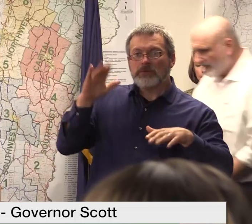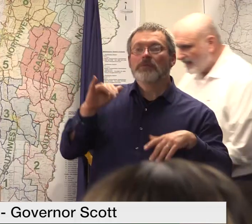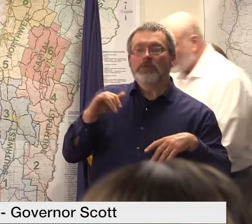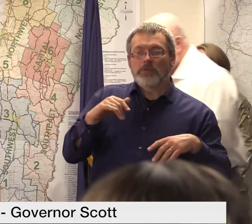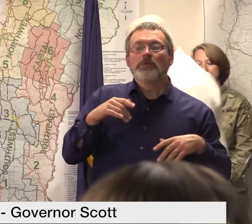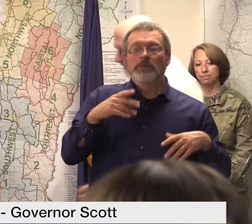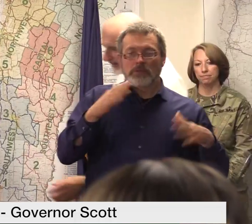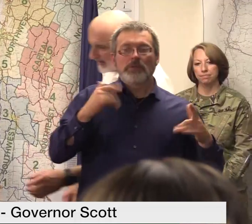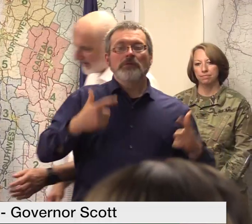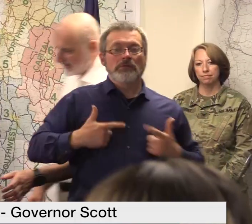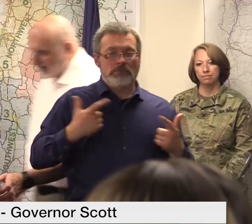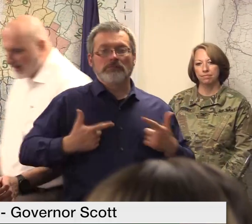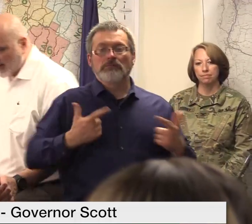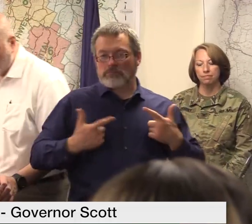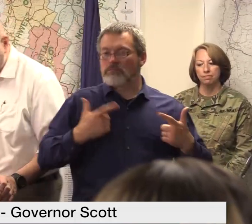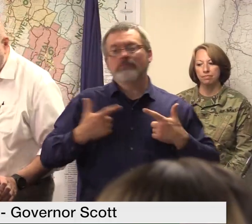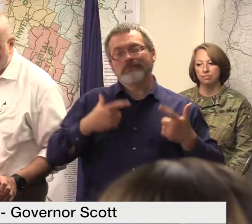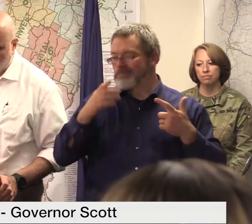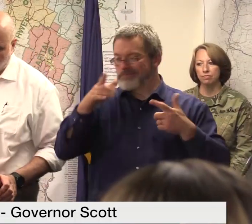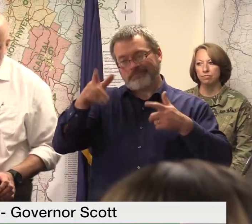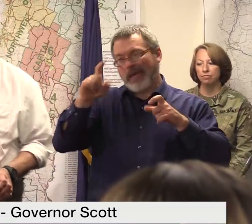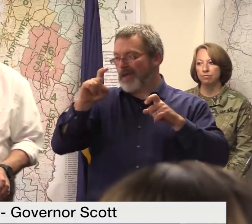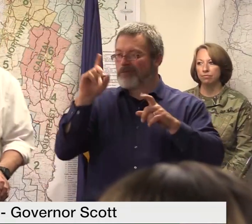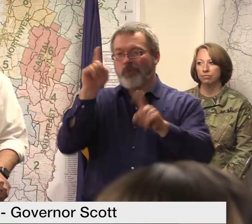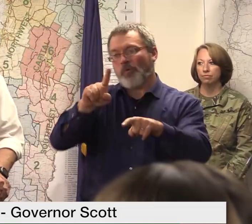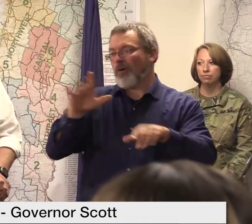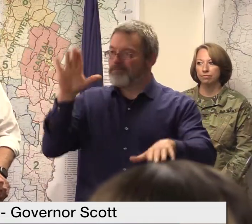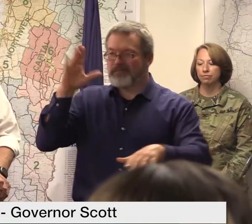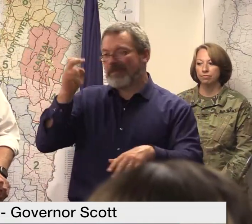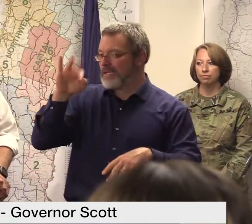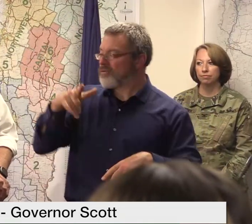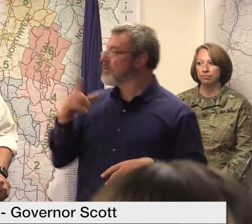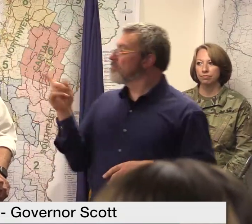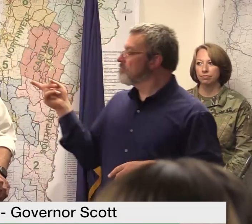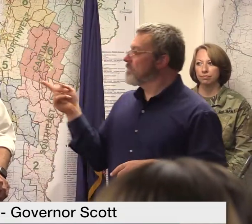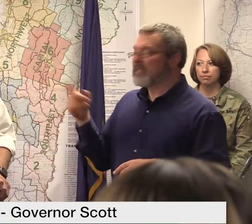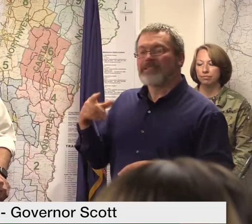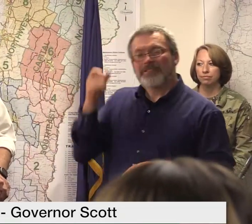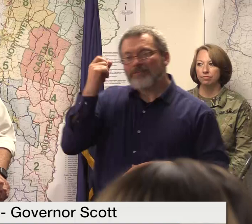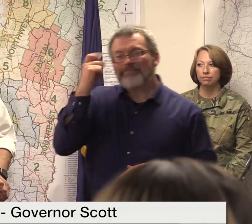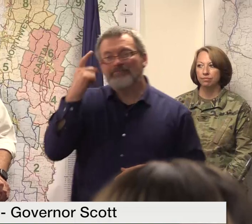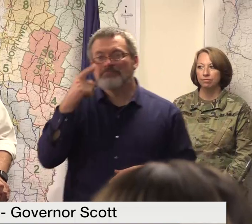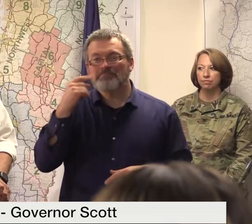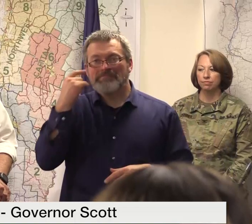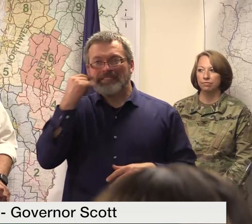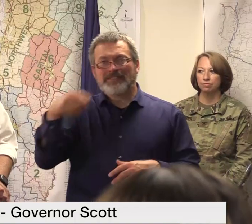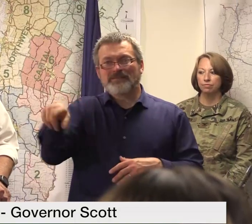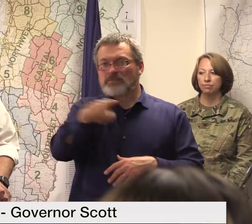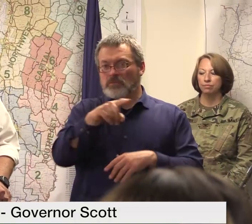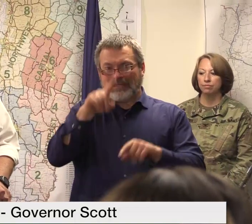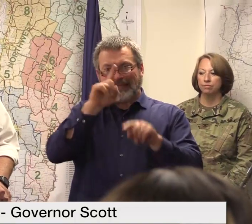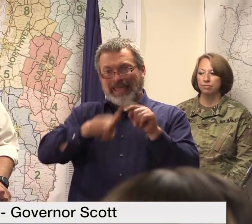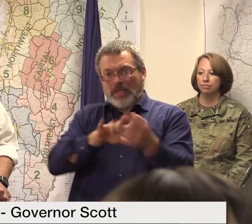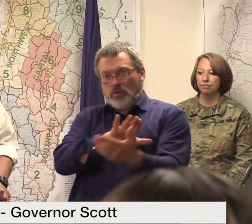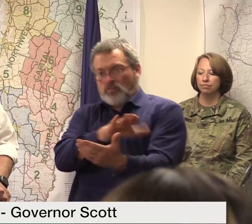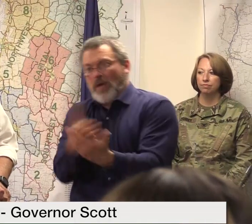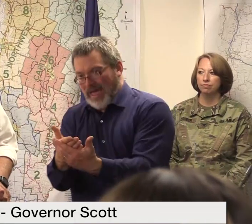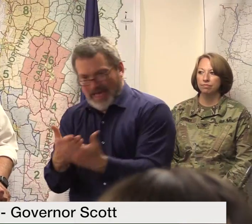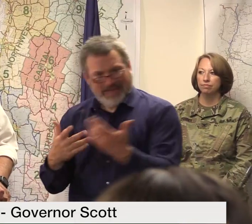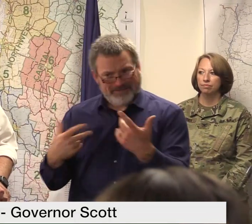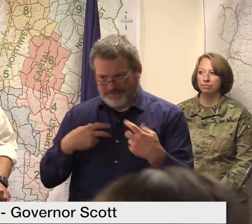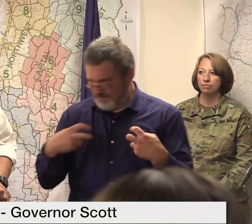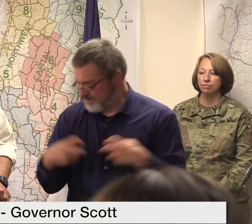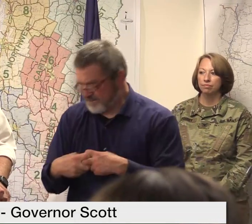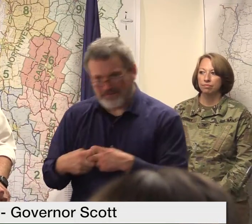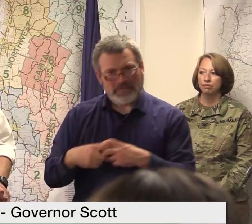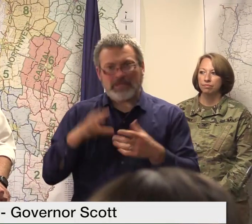i would recommend they contact the dmv and try to get through to the hearing officer to at